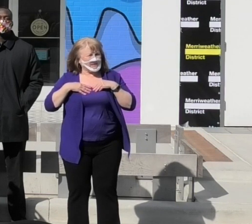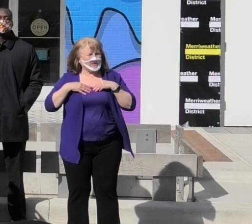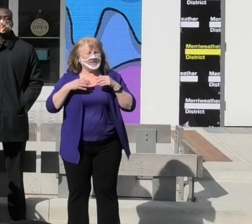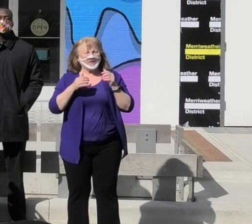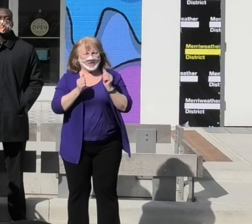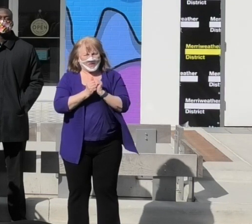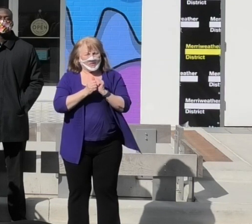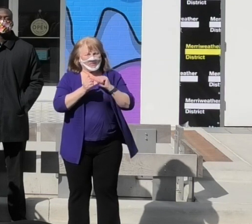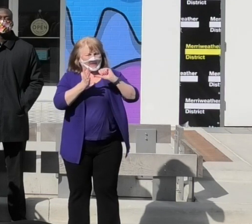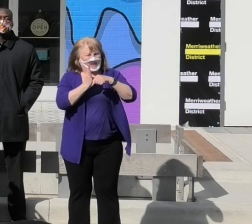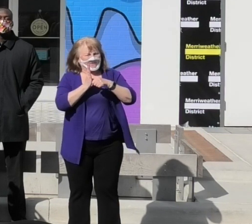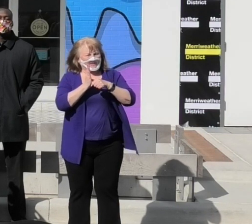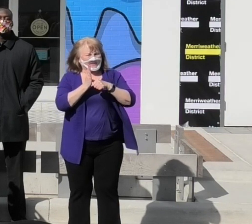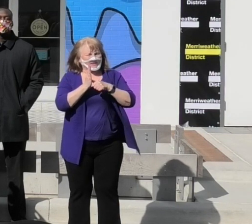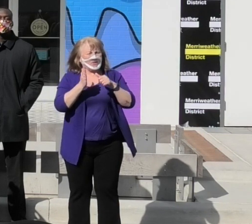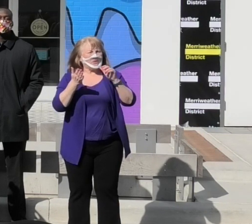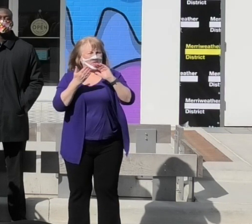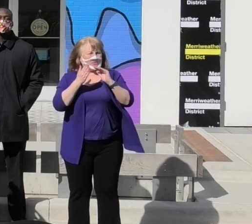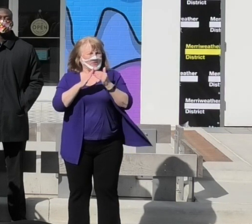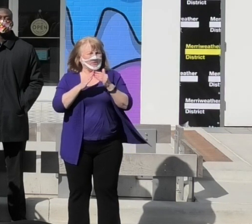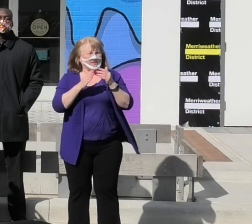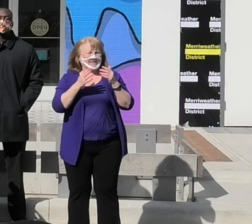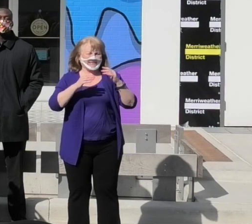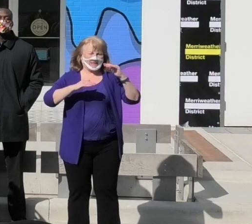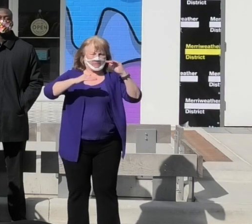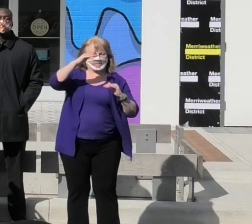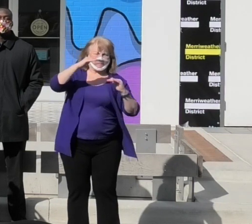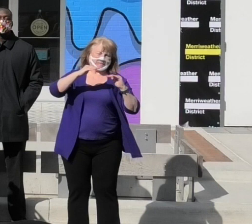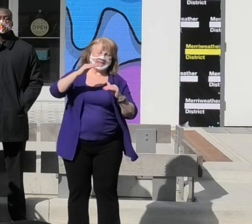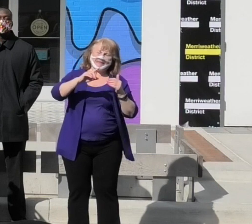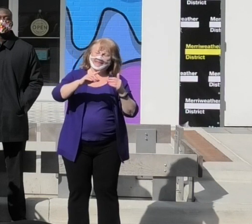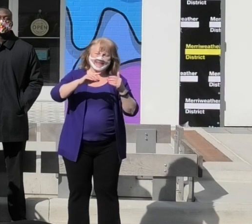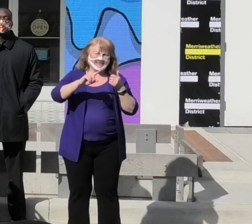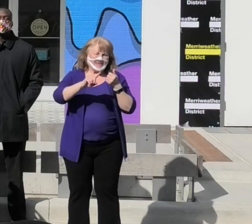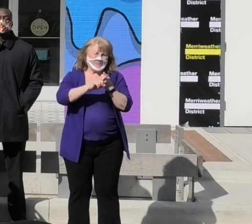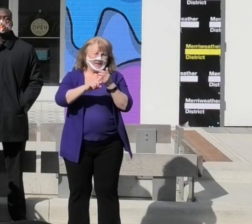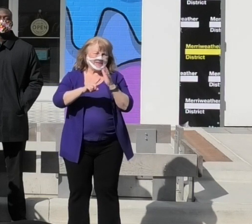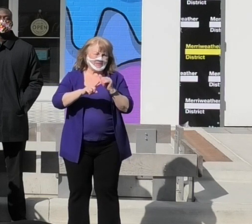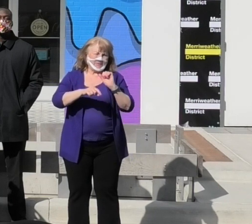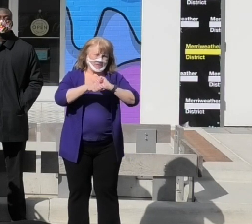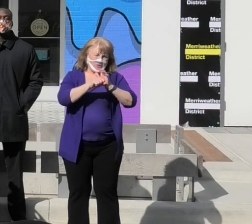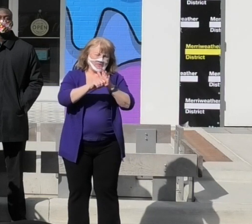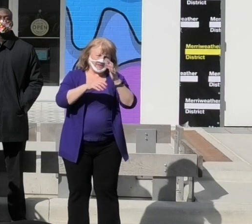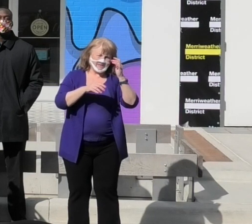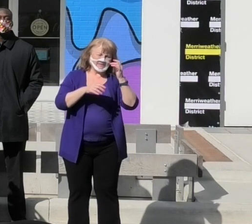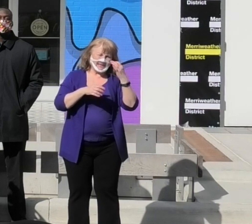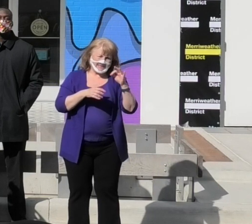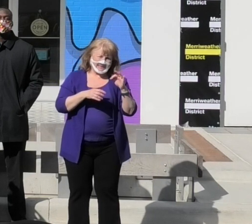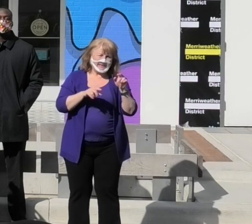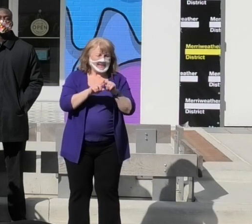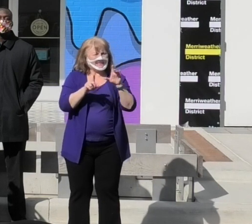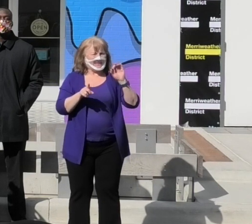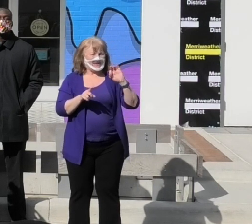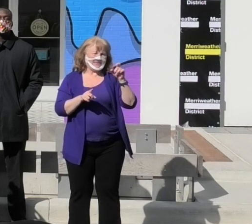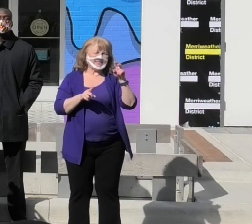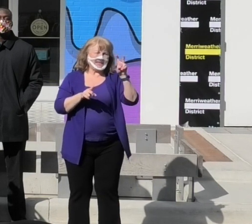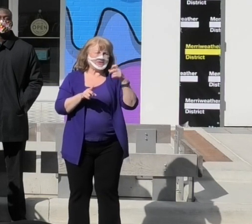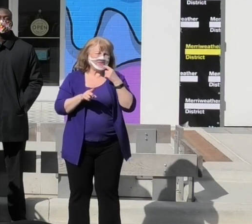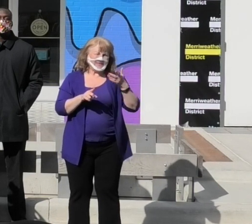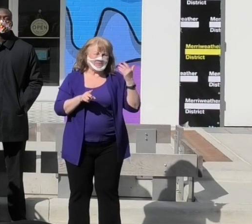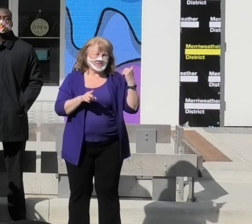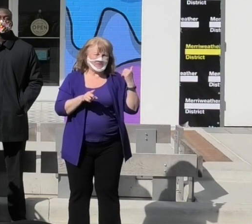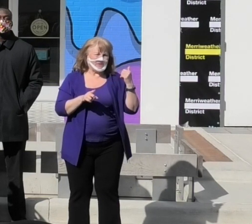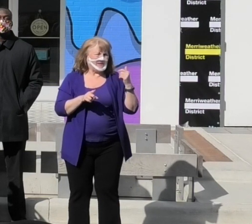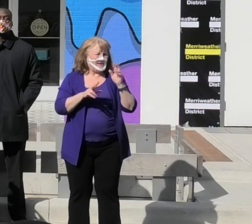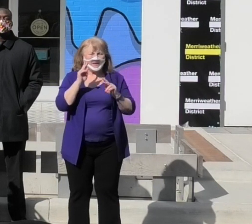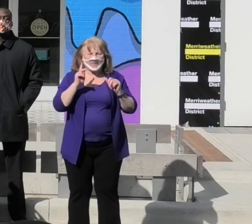particular emphasis in communities that have been disproportionately affected by COVID-19. And as the county executive said earlier, they